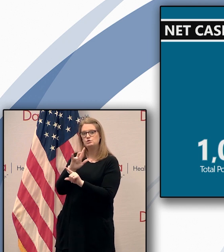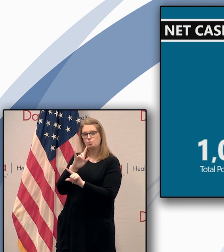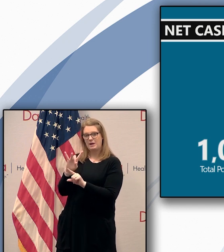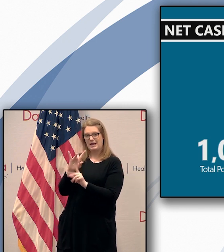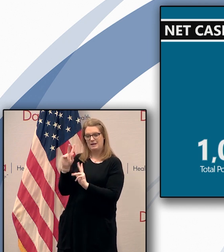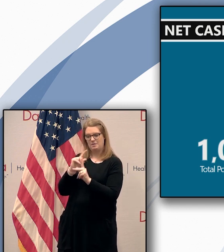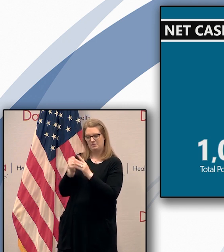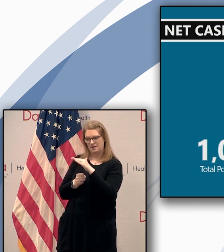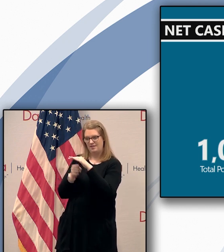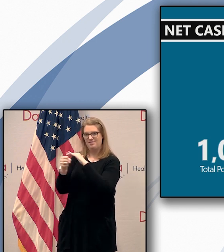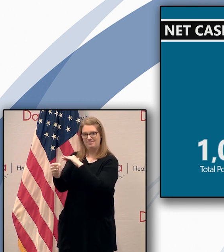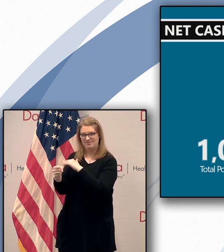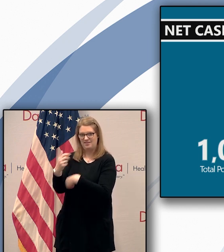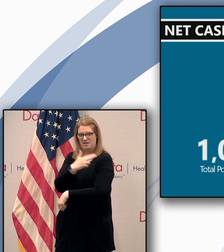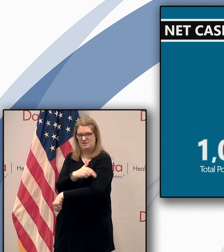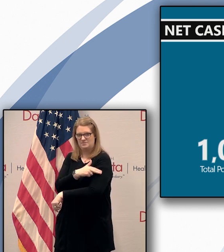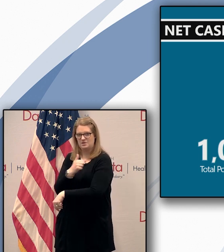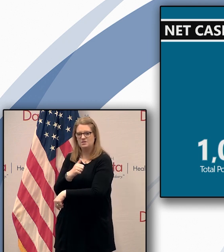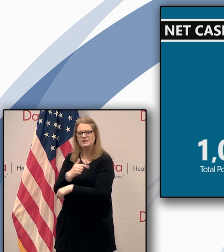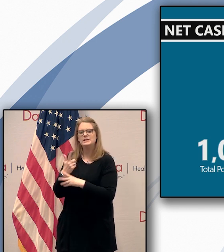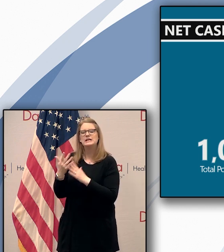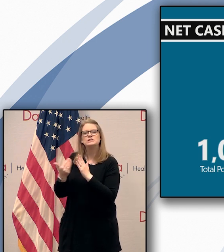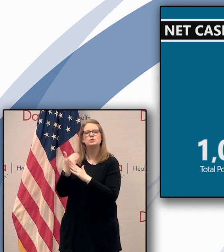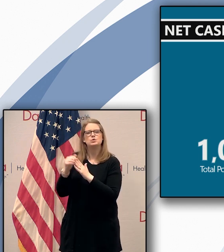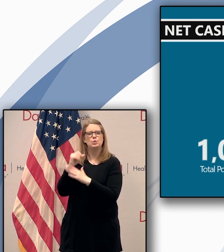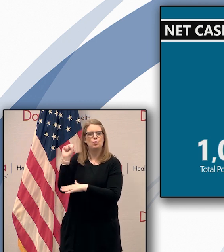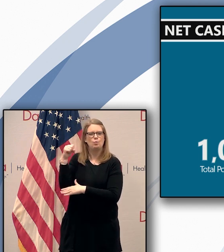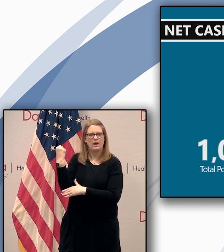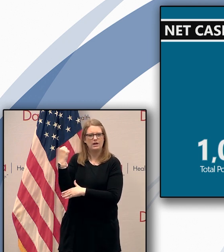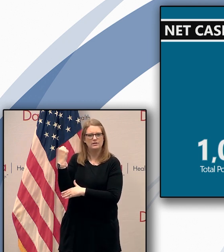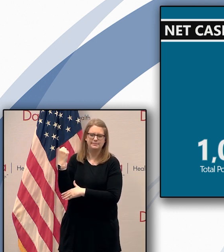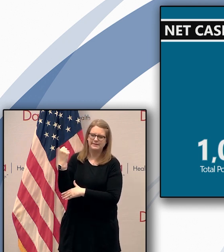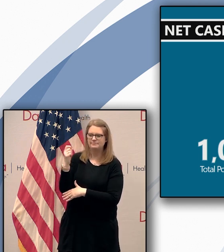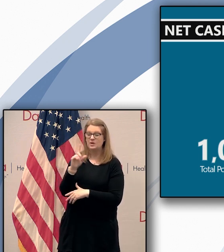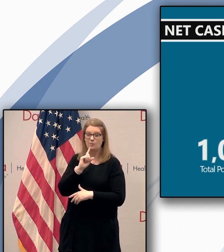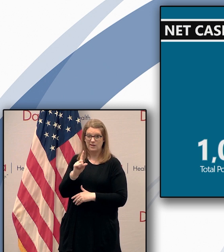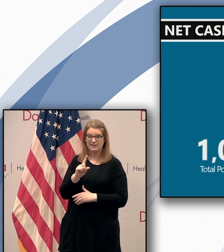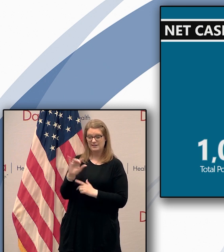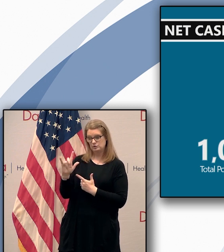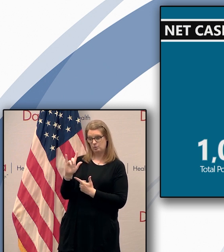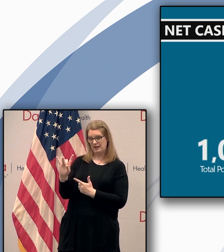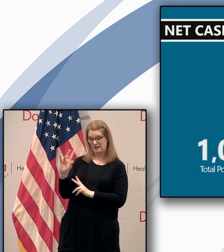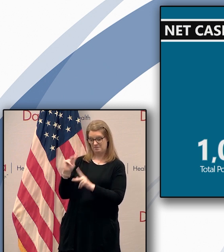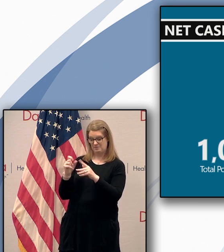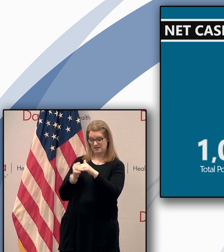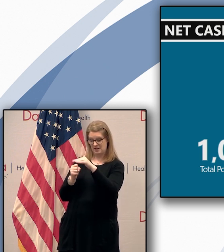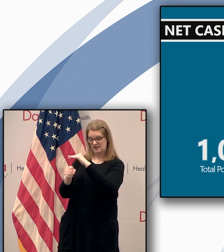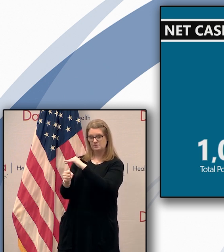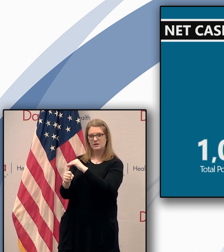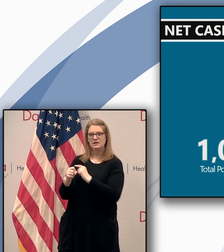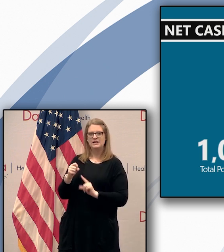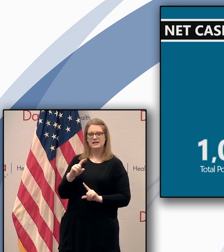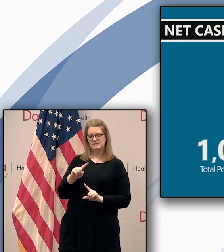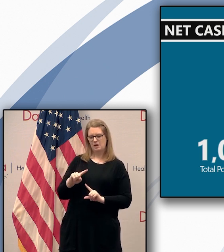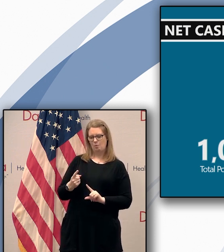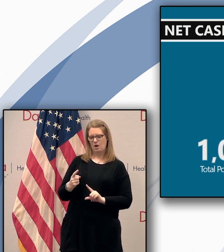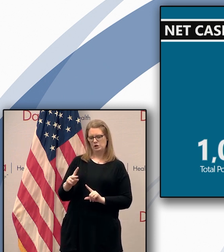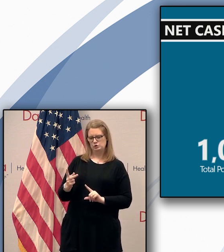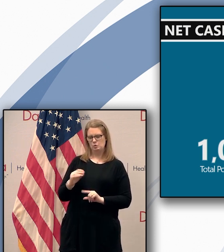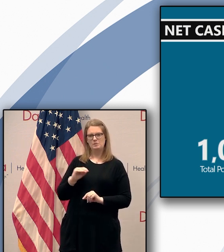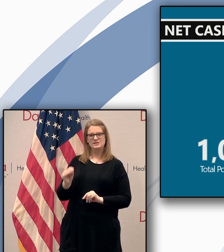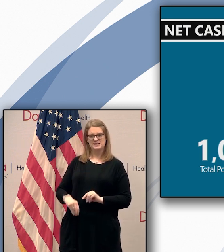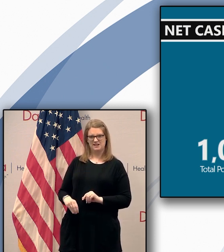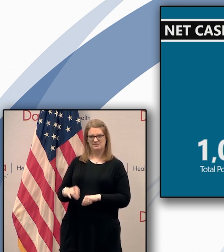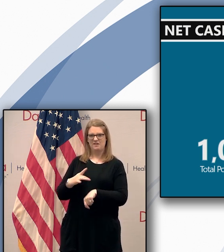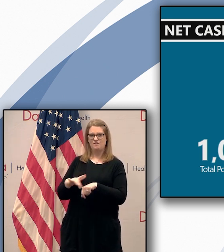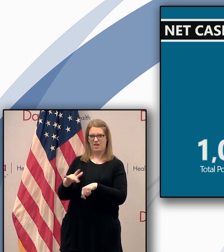well but again this approximates between one and two percent of the total health care capacity that's available even